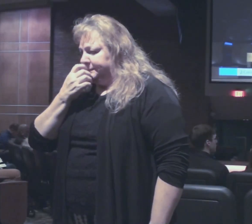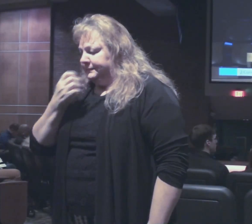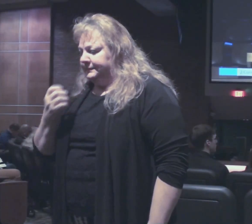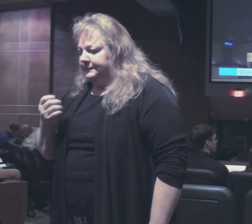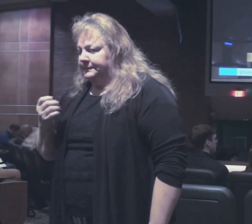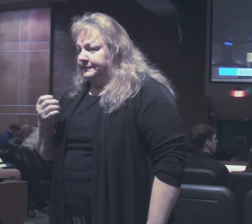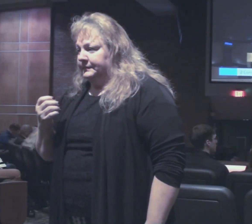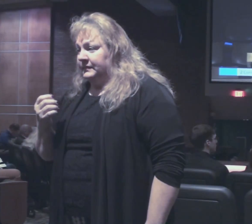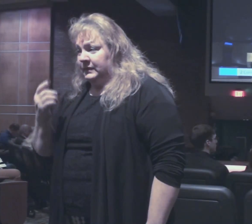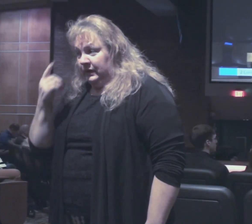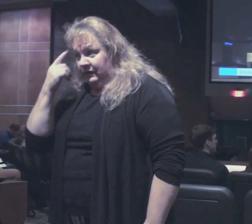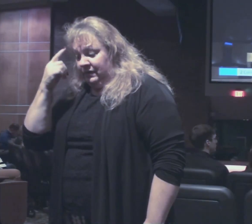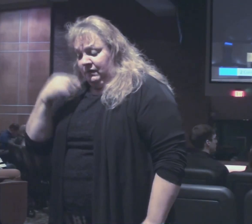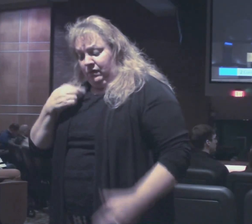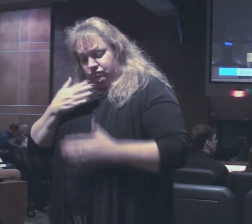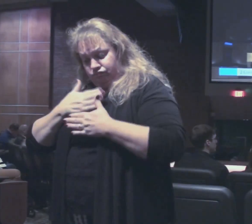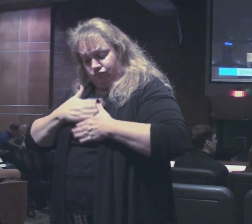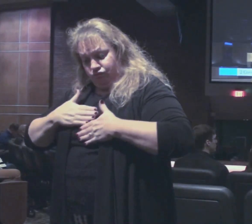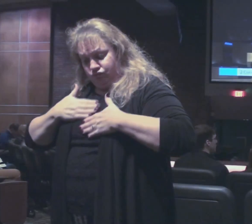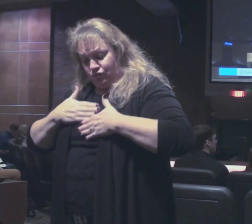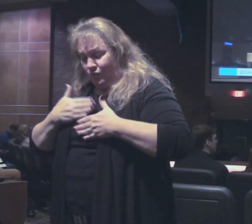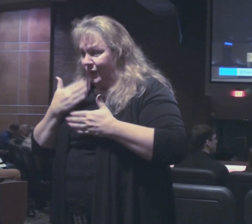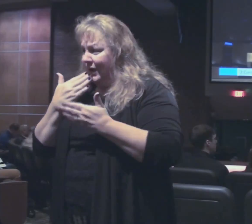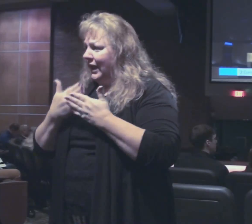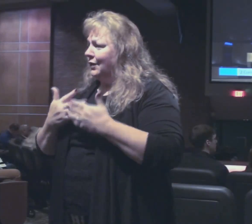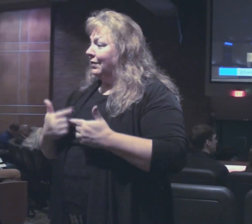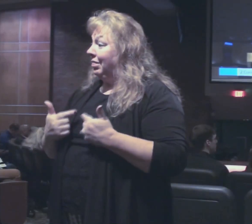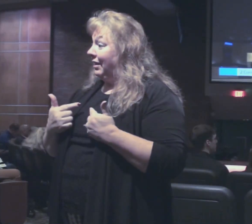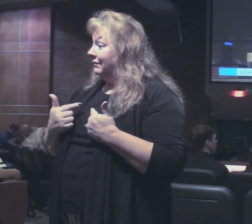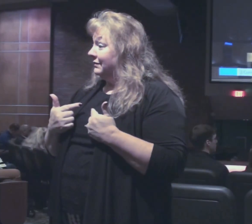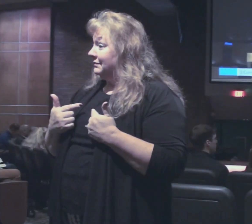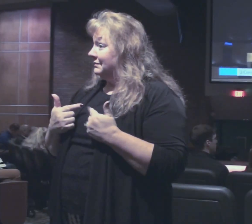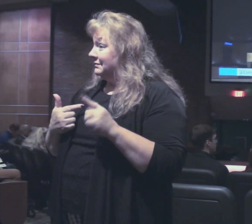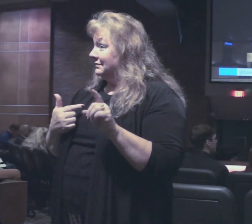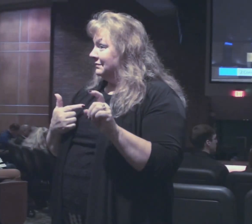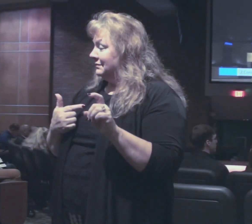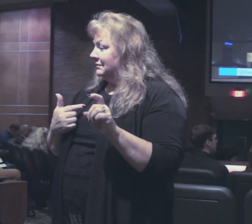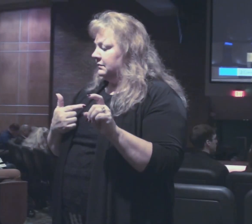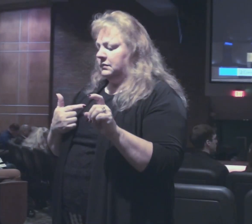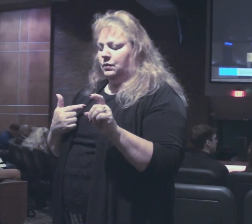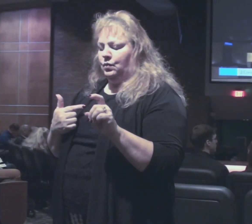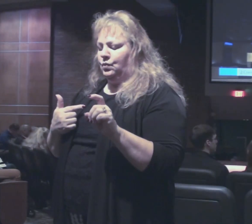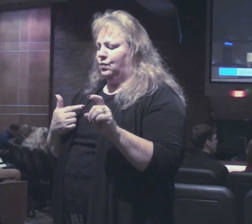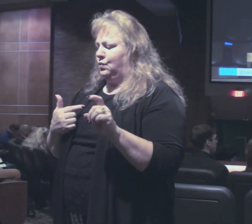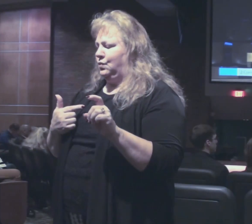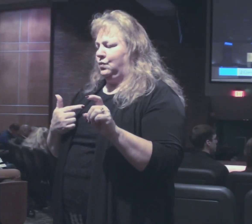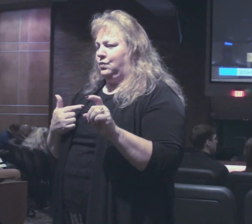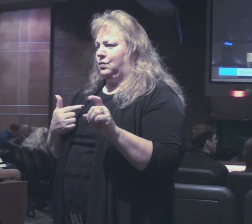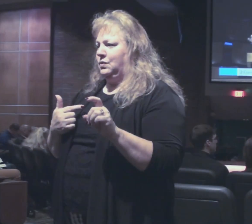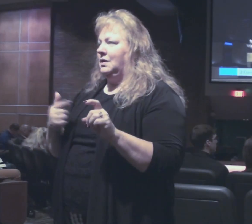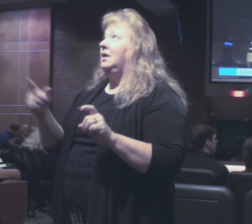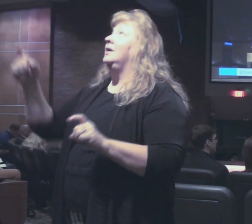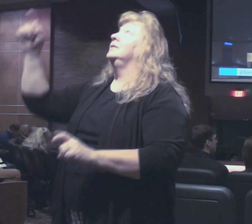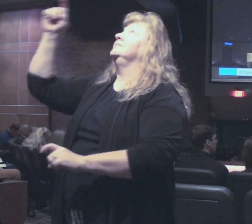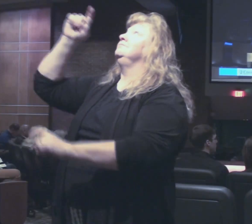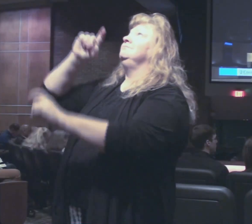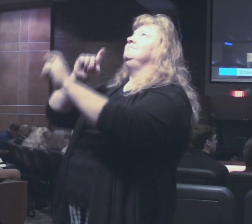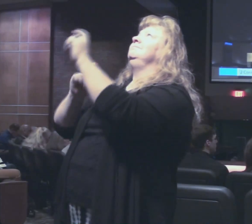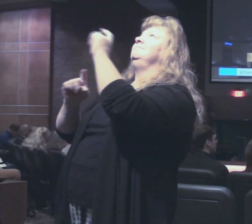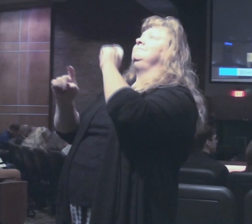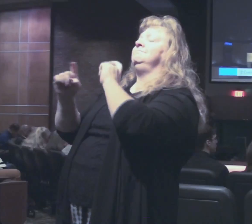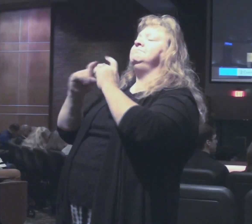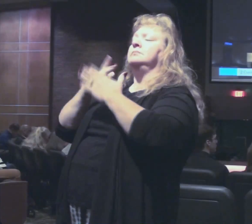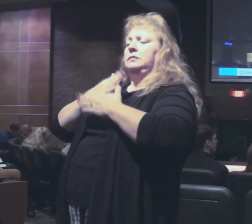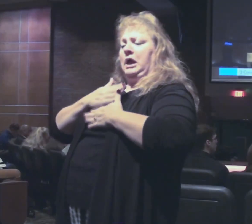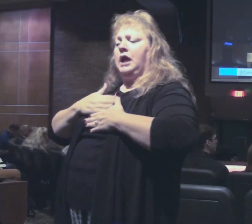so that I can enjoy the good life no his blessings do provide a certain